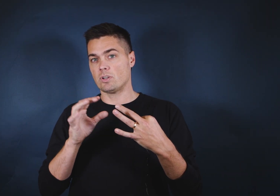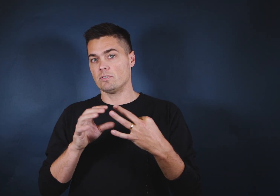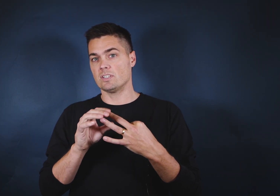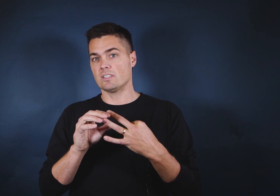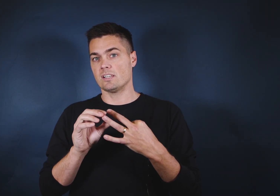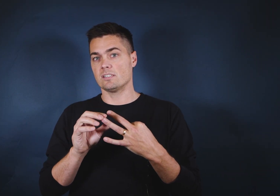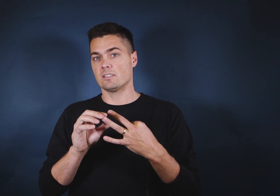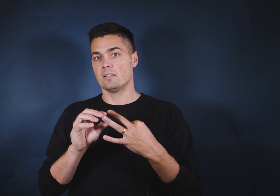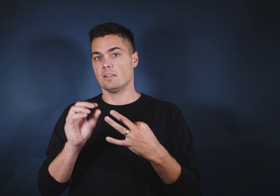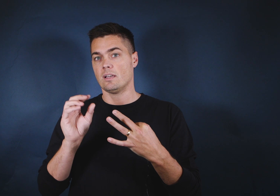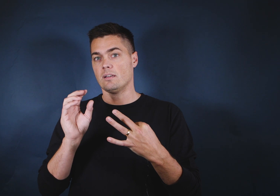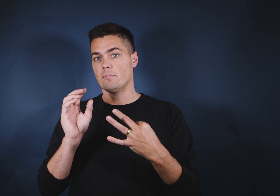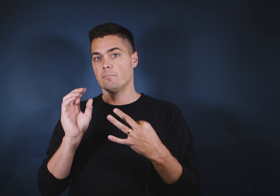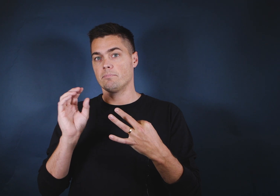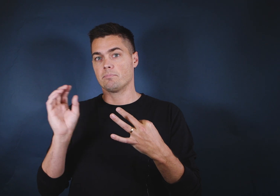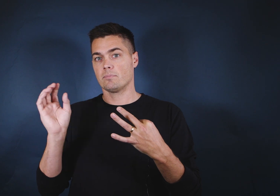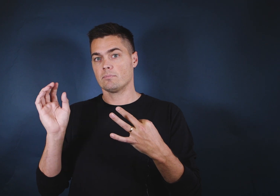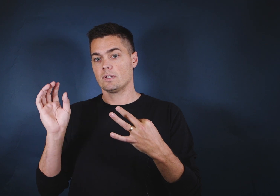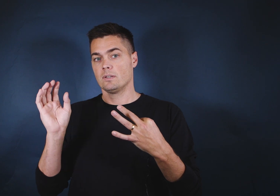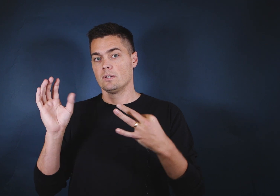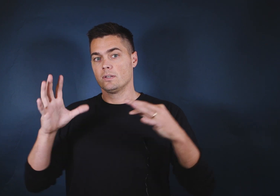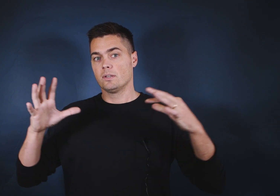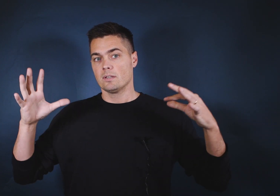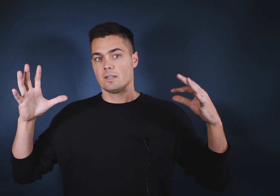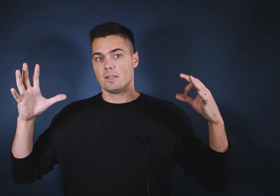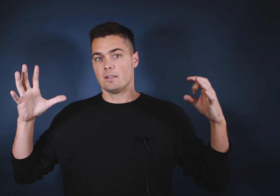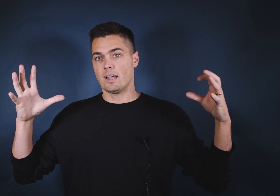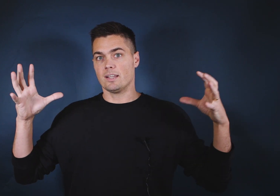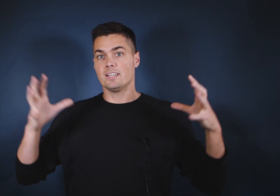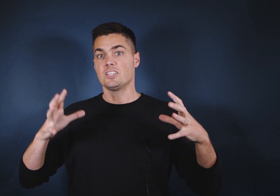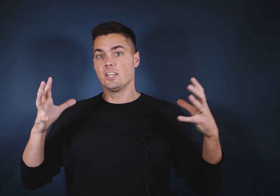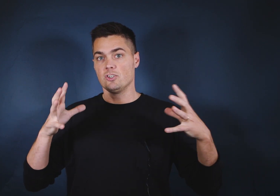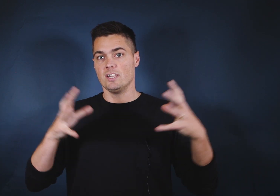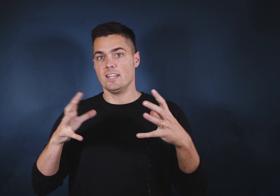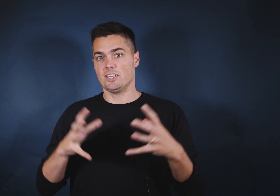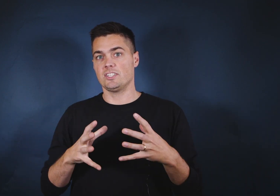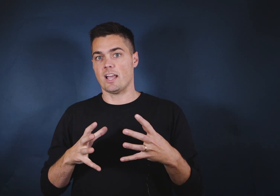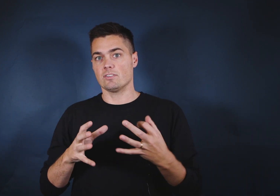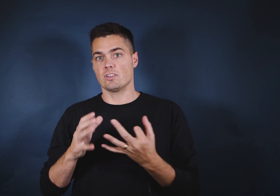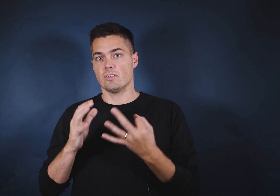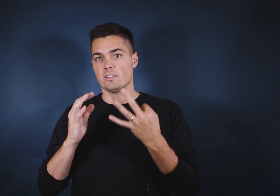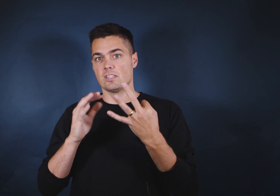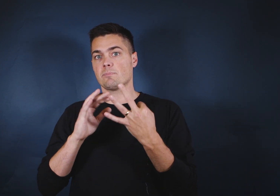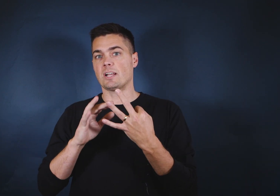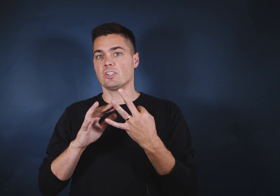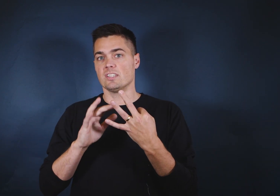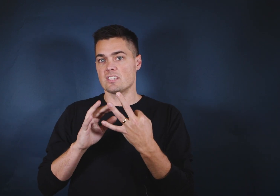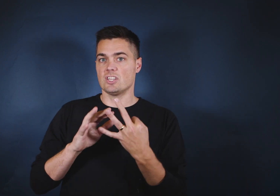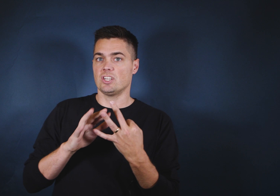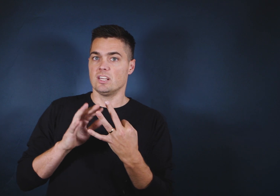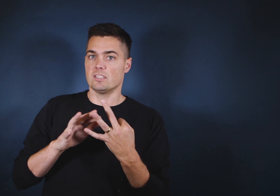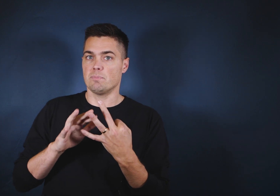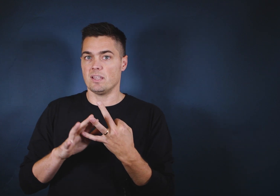services has kind of continued to niche down. So the specialization is big.